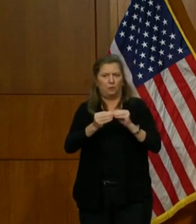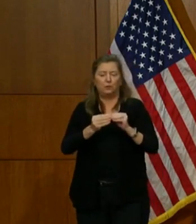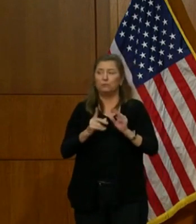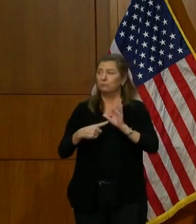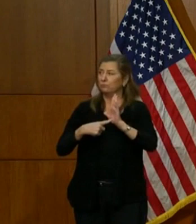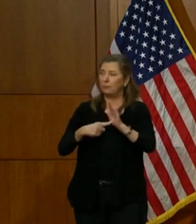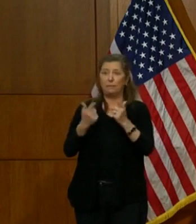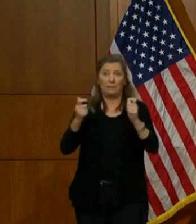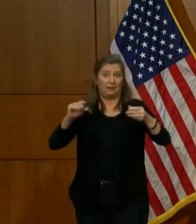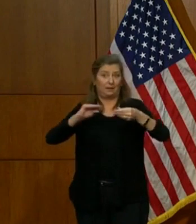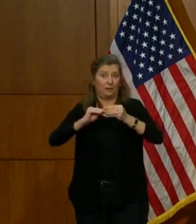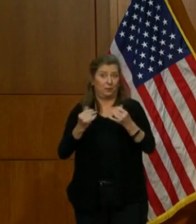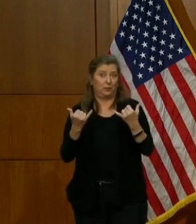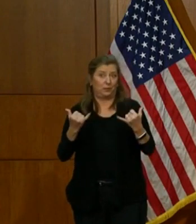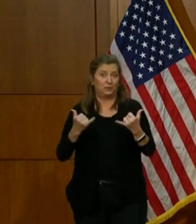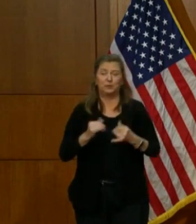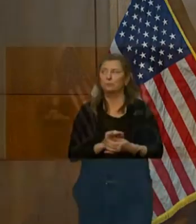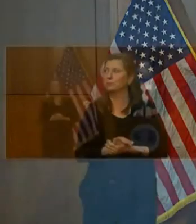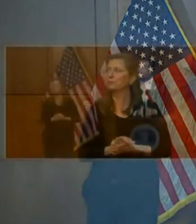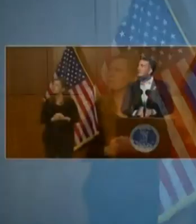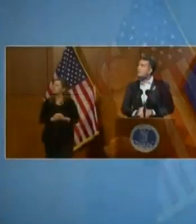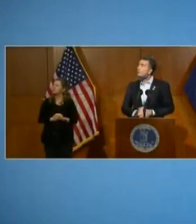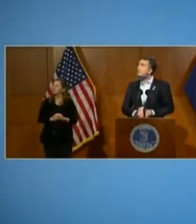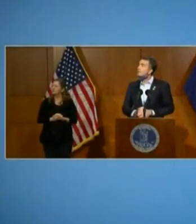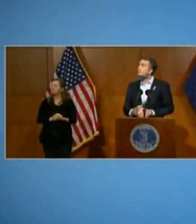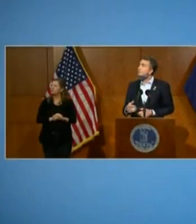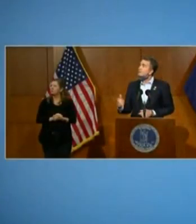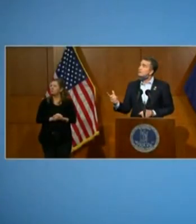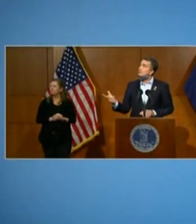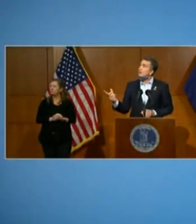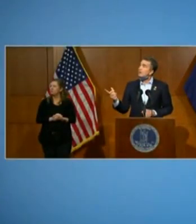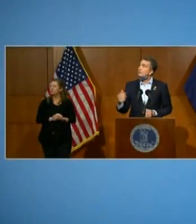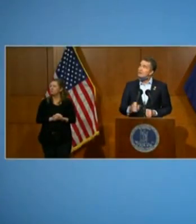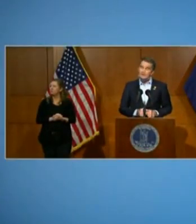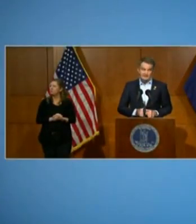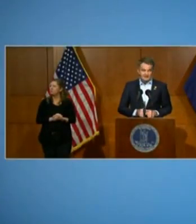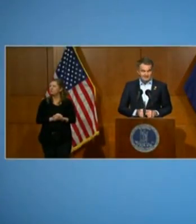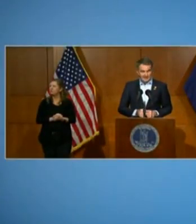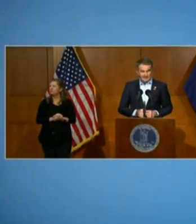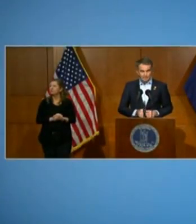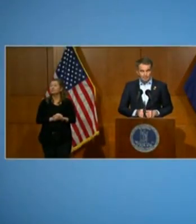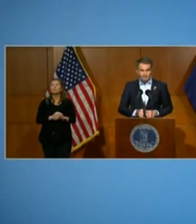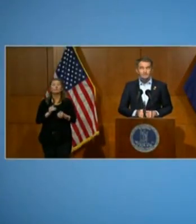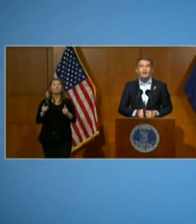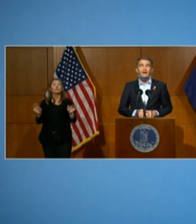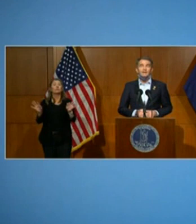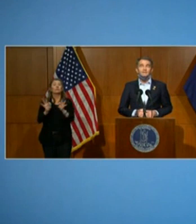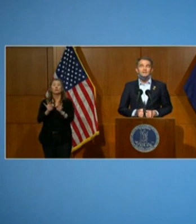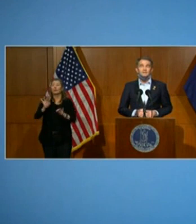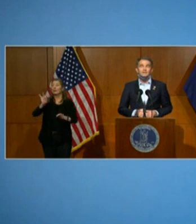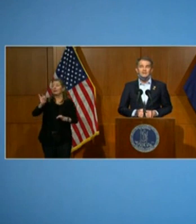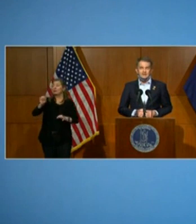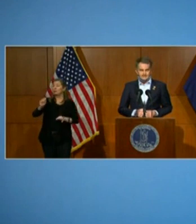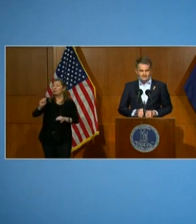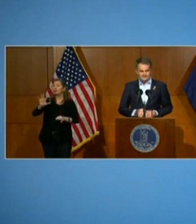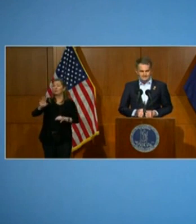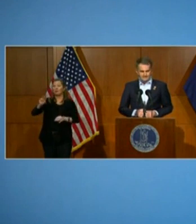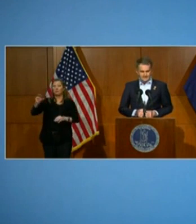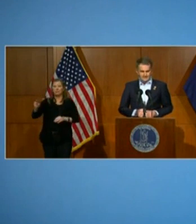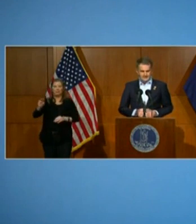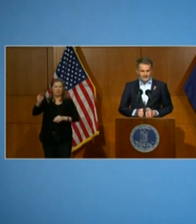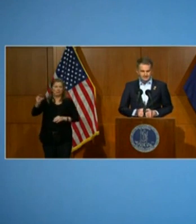with the big ones. The first number that you need to know is 8.5 million.